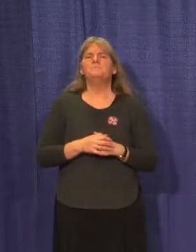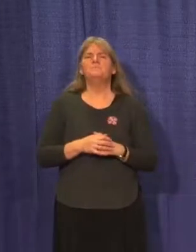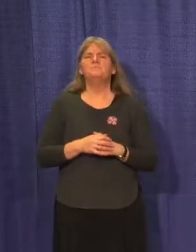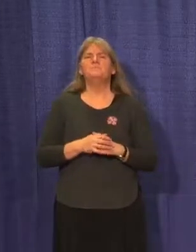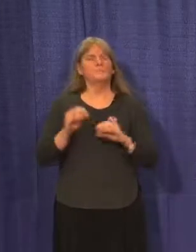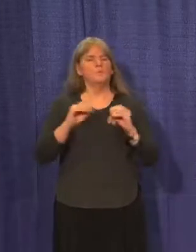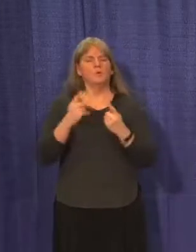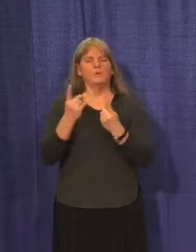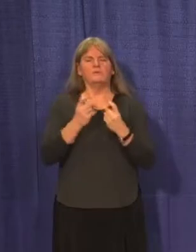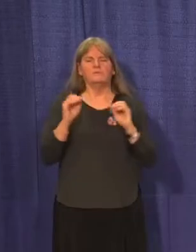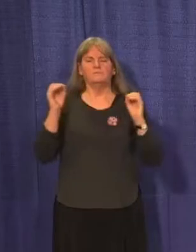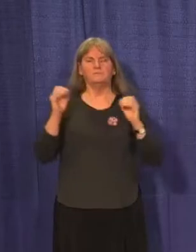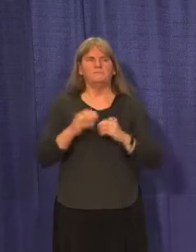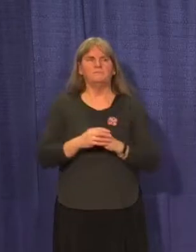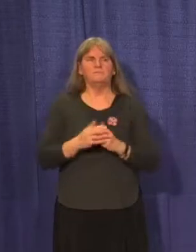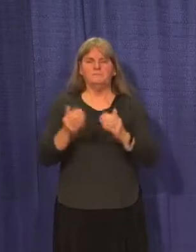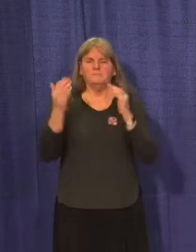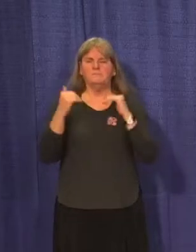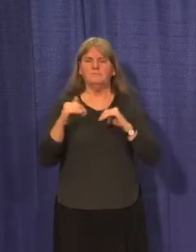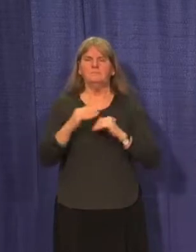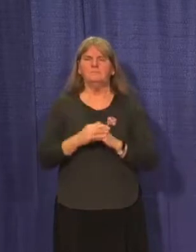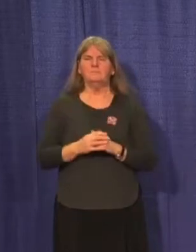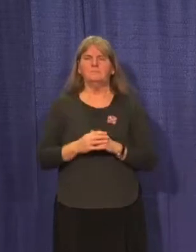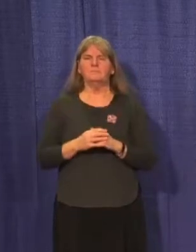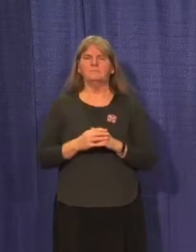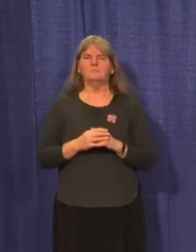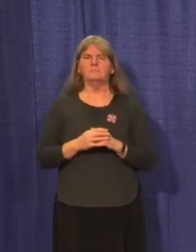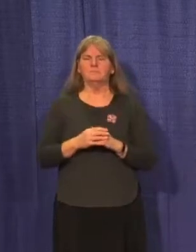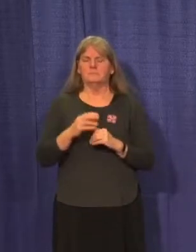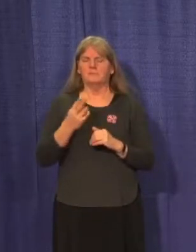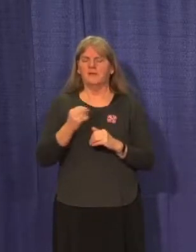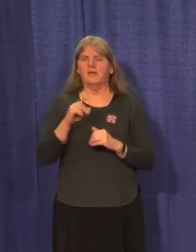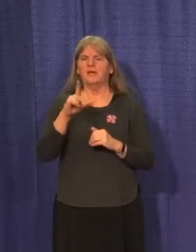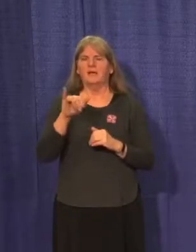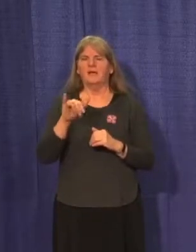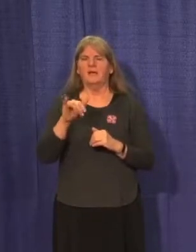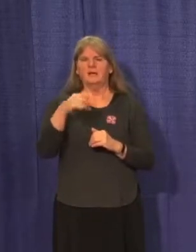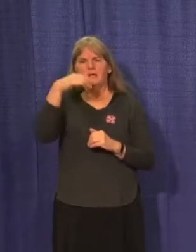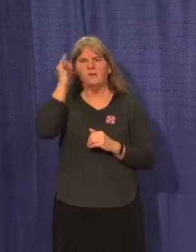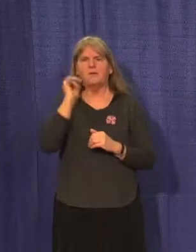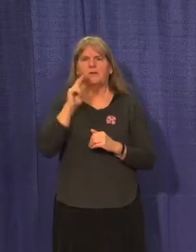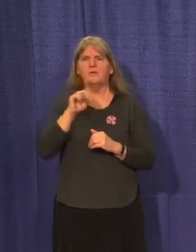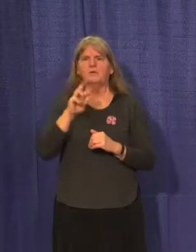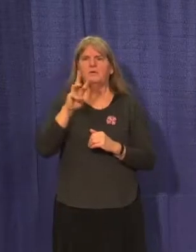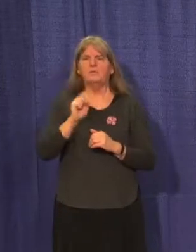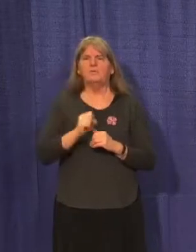No questions. Thank you. Merci. We'll move to Haley, Yukon News.